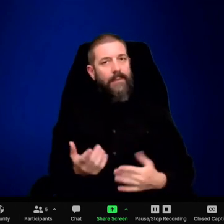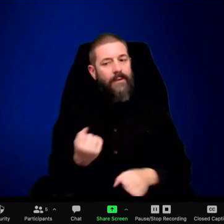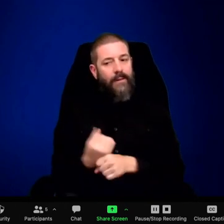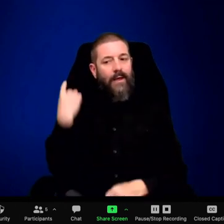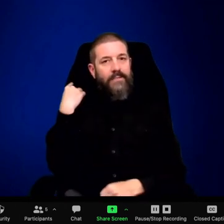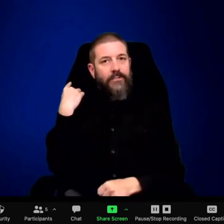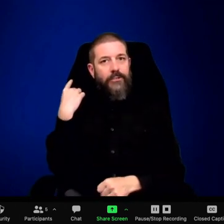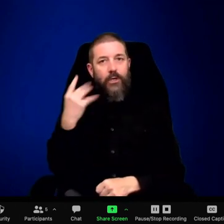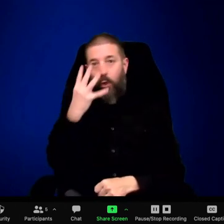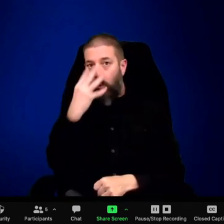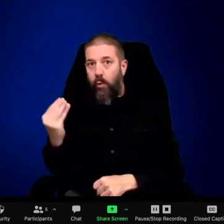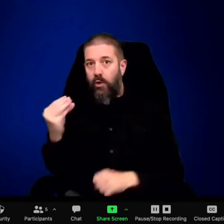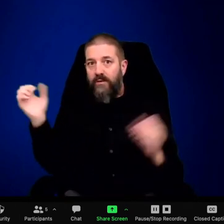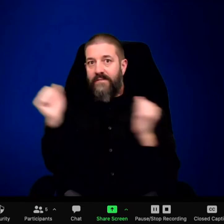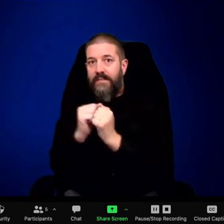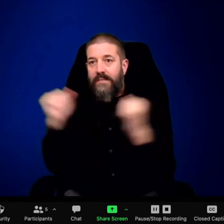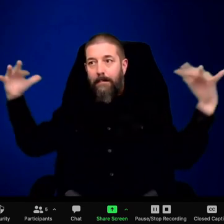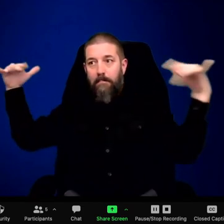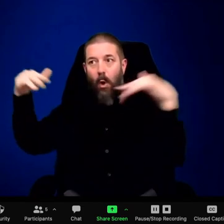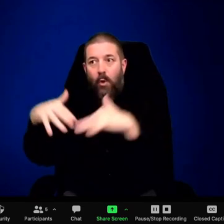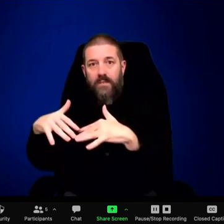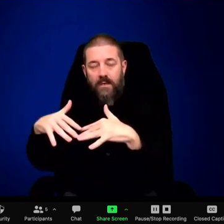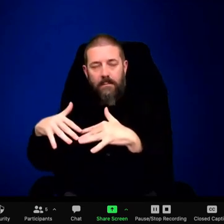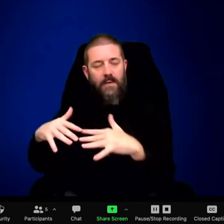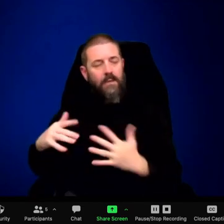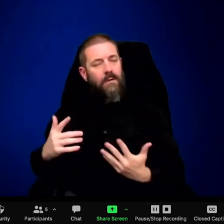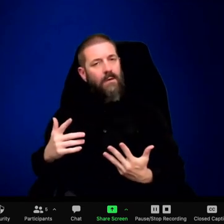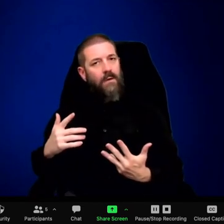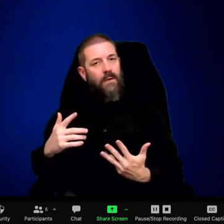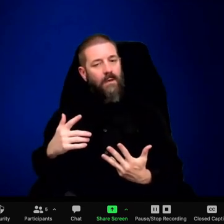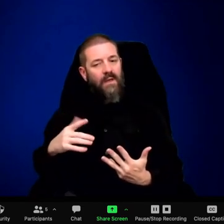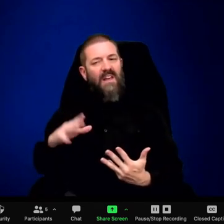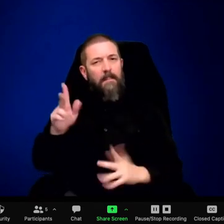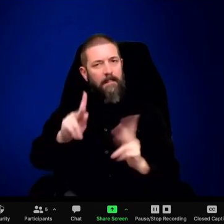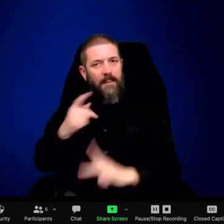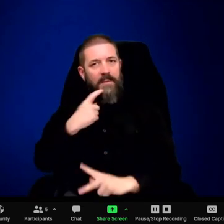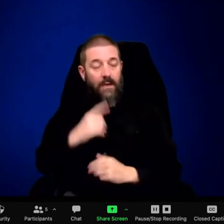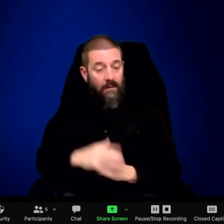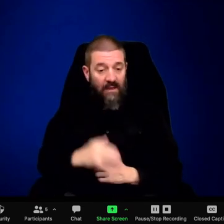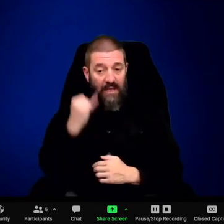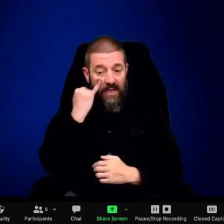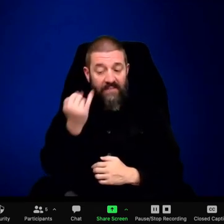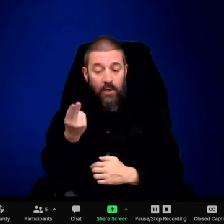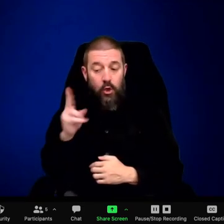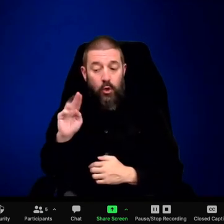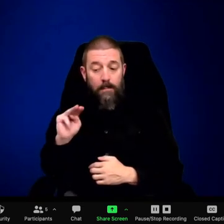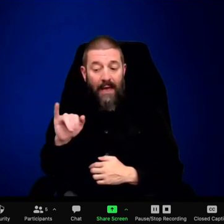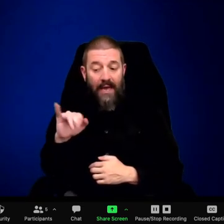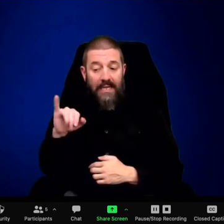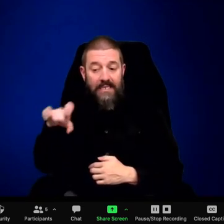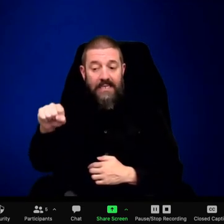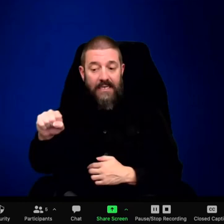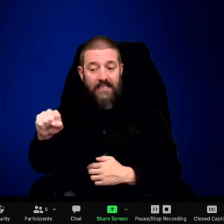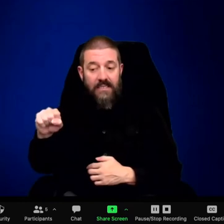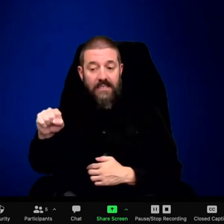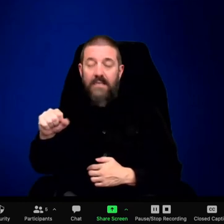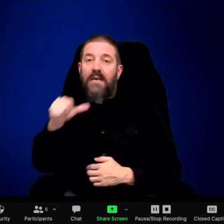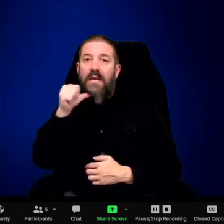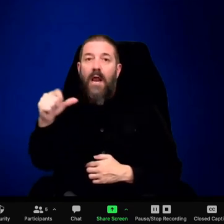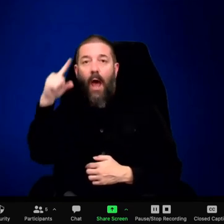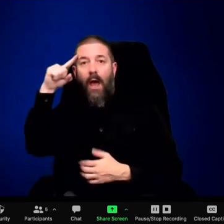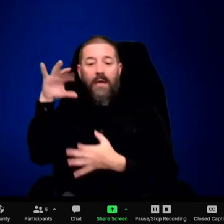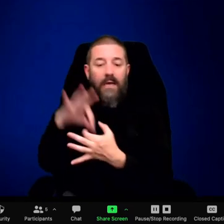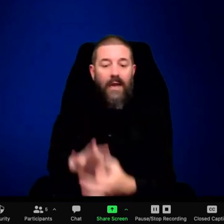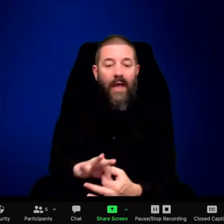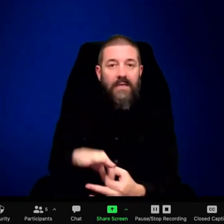I had a really great question I wanted to. Oh, yes. I want to talk about the humanities. We've talked a lot about stories. when